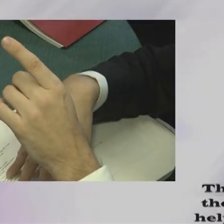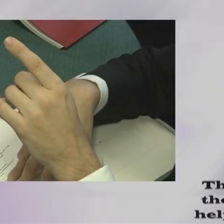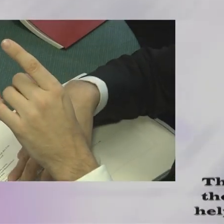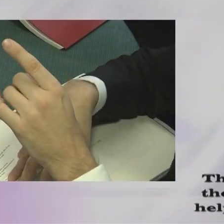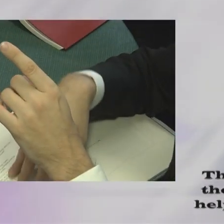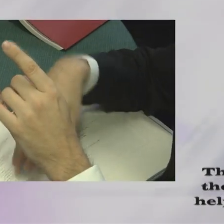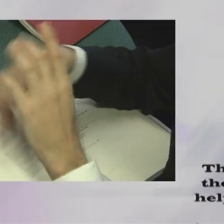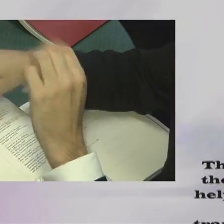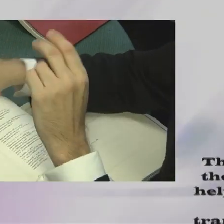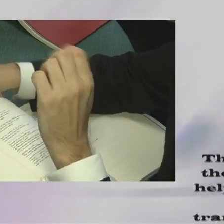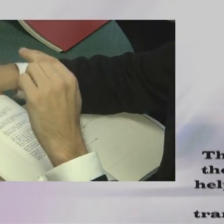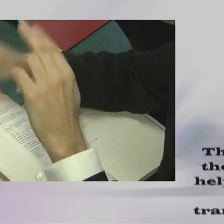Men,